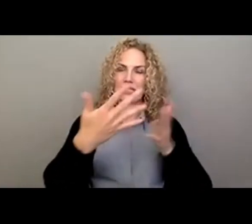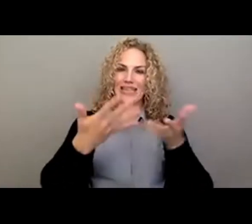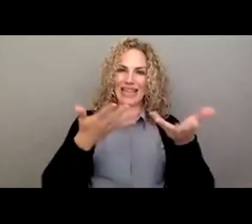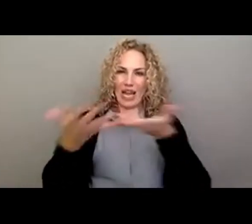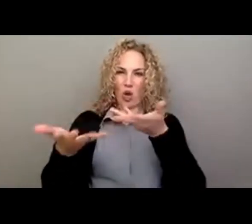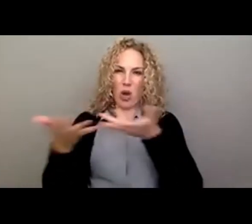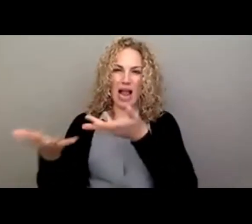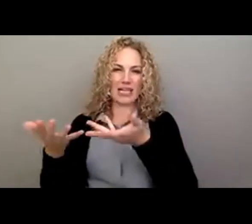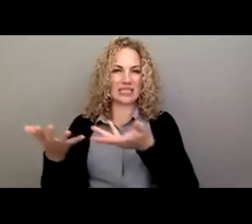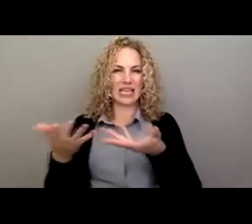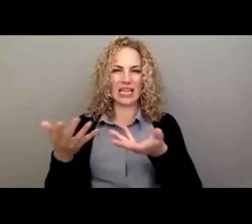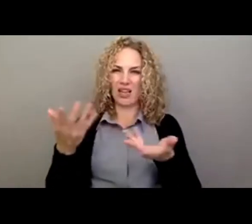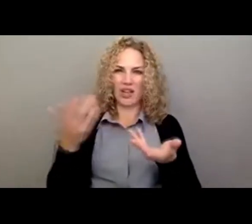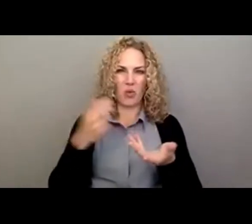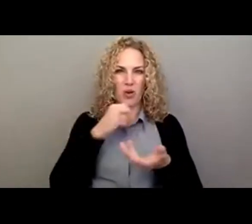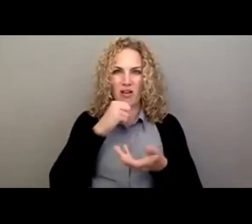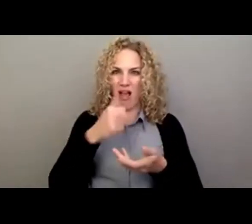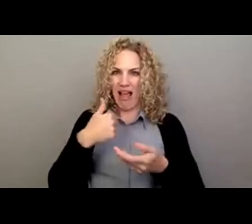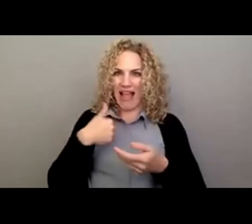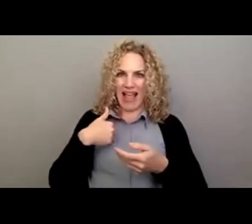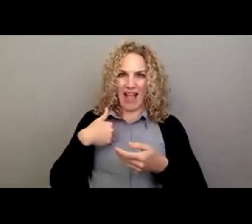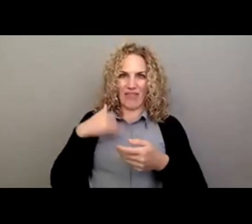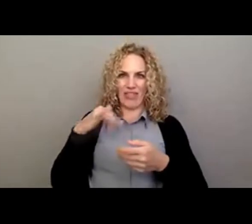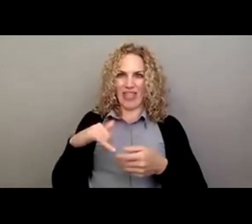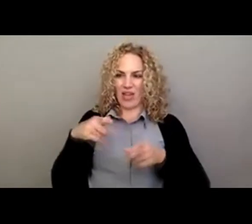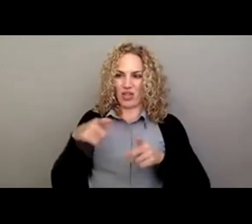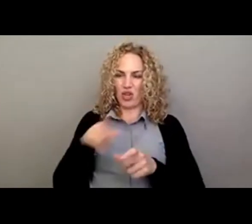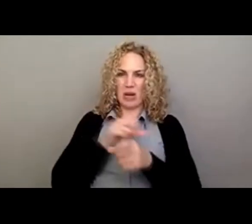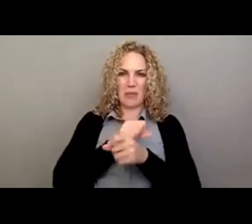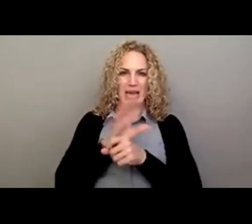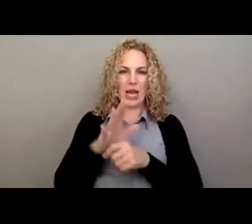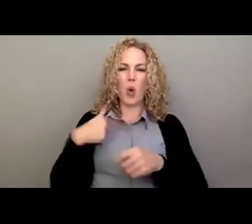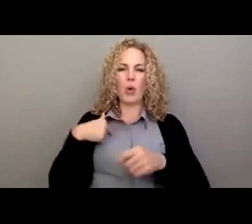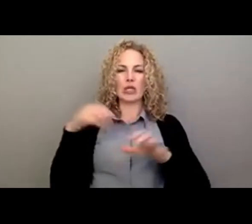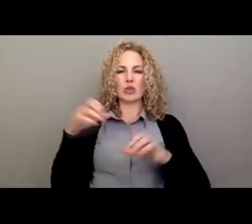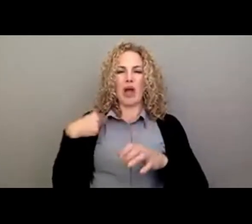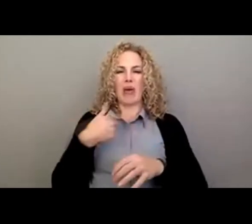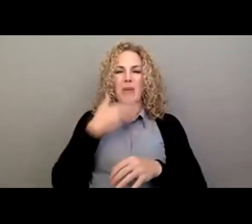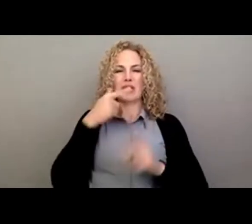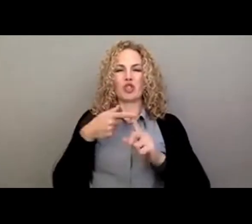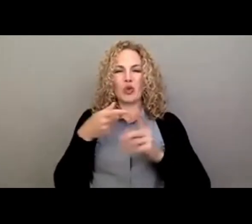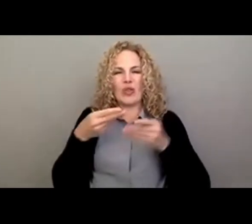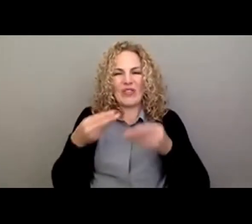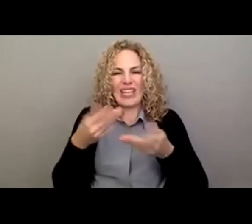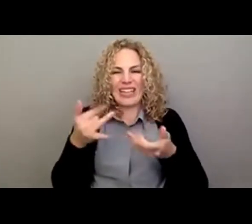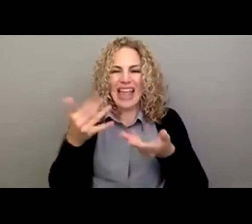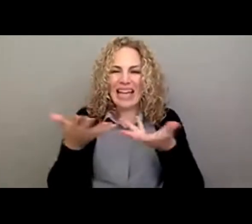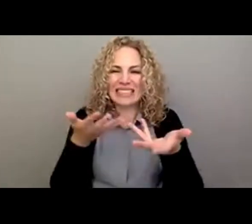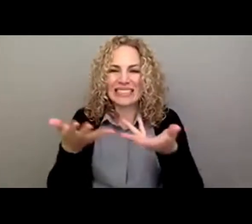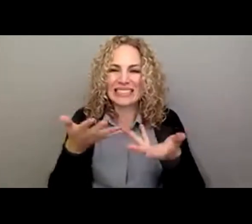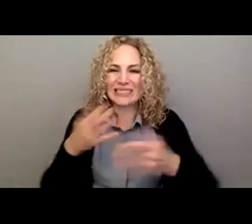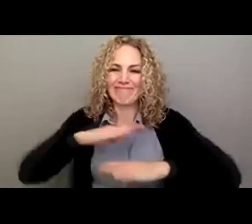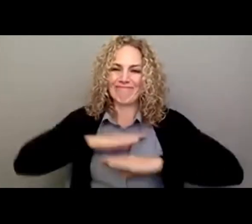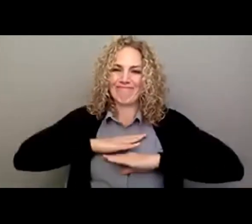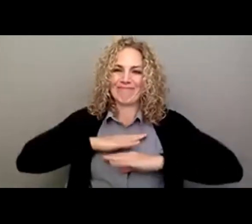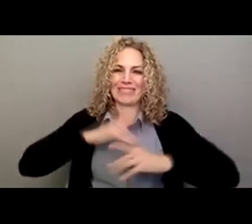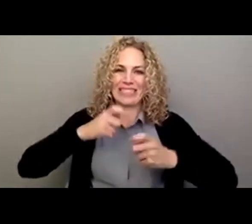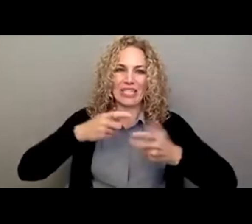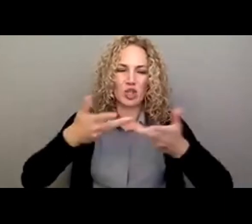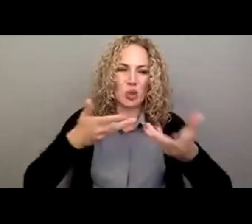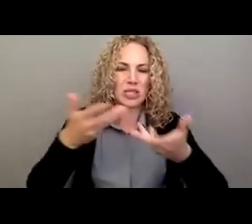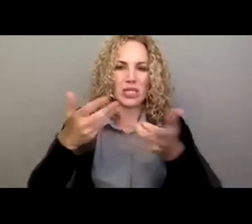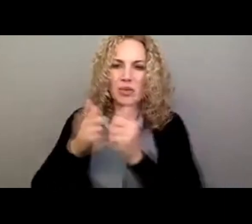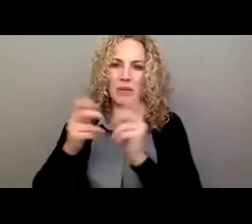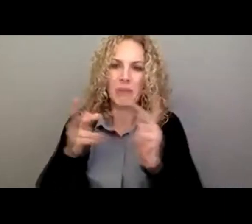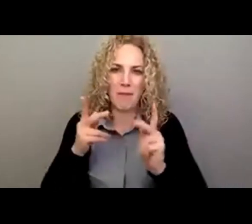to be missing, you know, during the pandemic. And we were doing our best to try to feed that, that need that our employees would have. And,